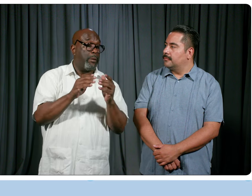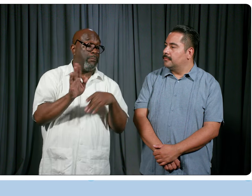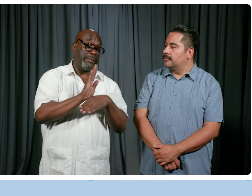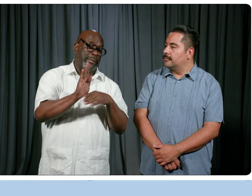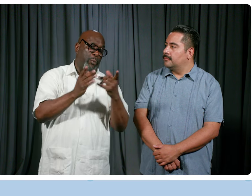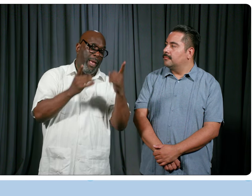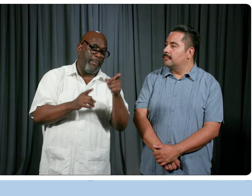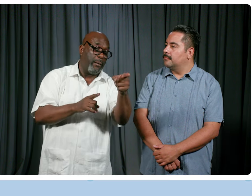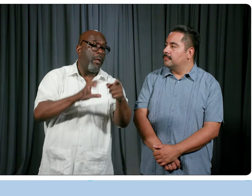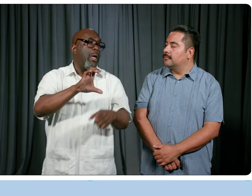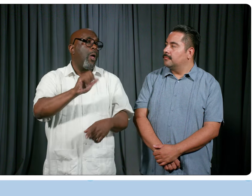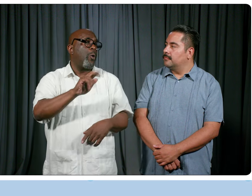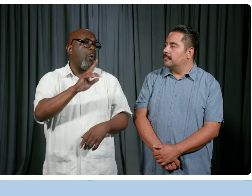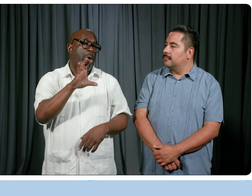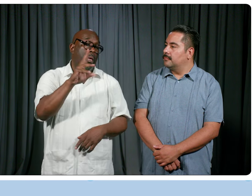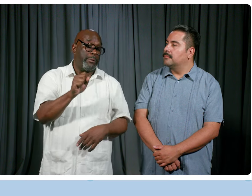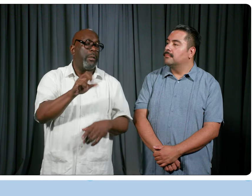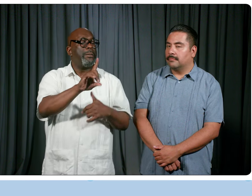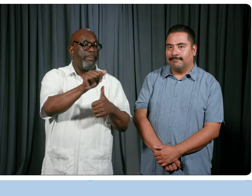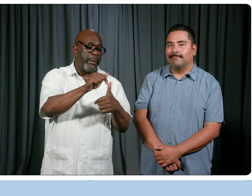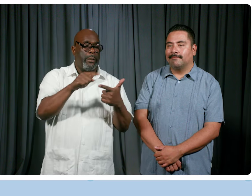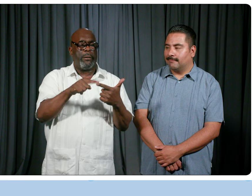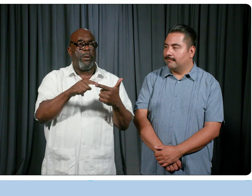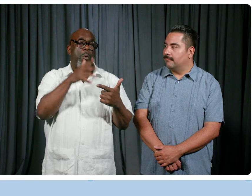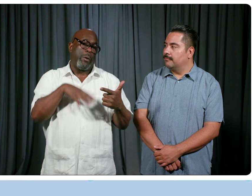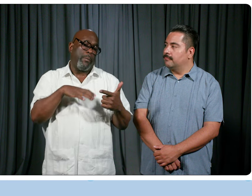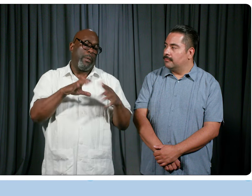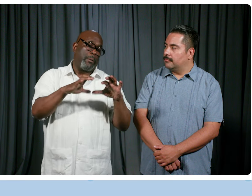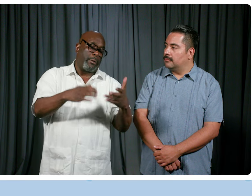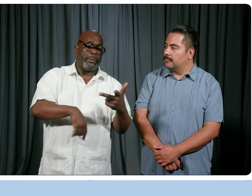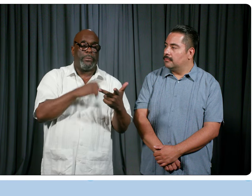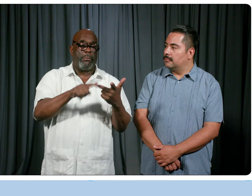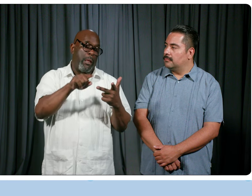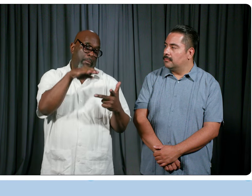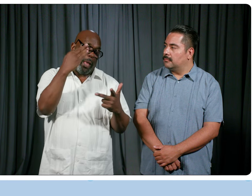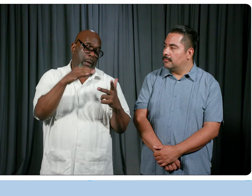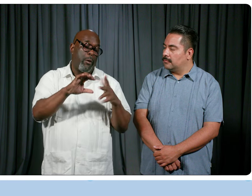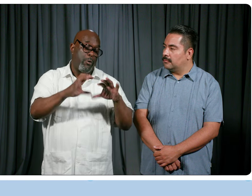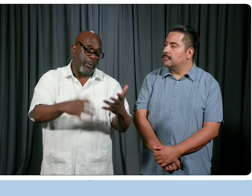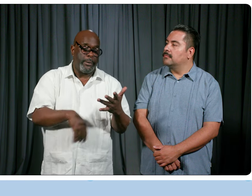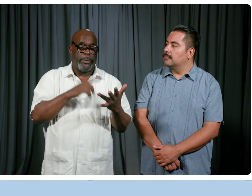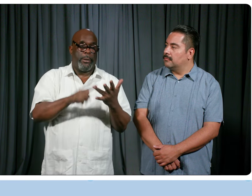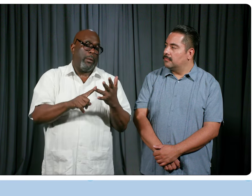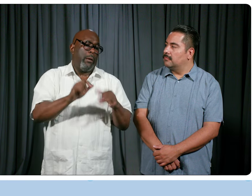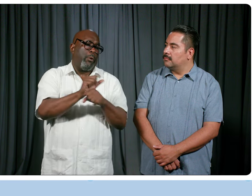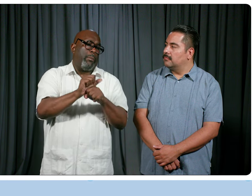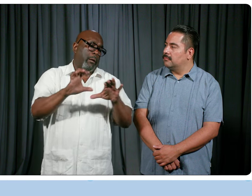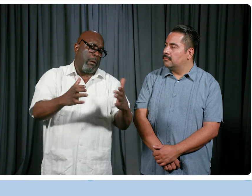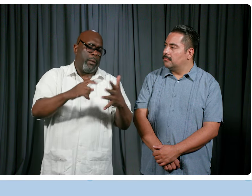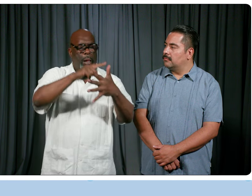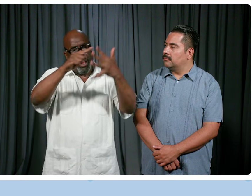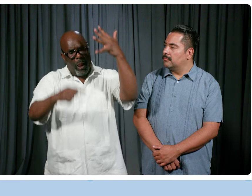meetings take place. So you've got the Disability Caucus, you've got the Women's Caucus, you've got the Black Caucus, you've got Climate Caucus, you've got all different kinds of